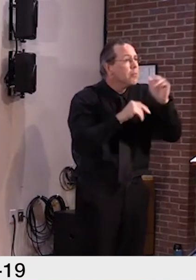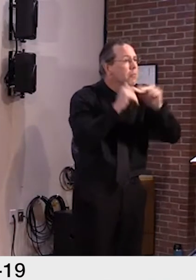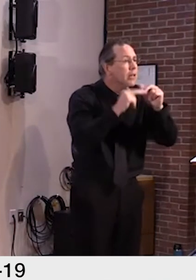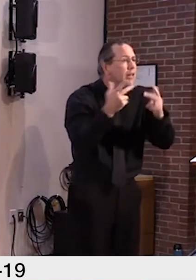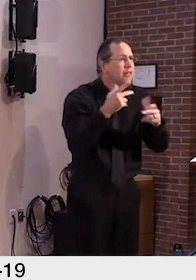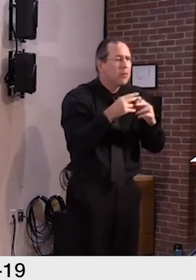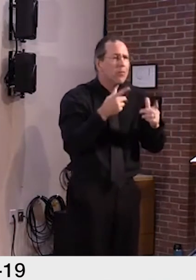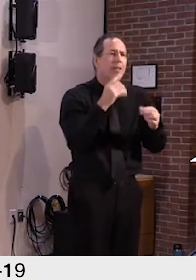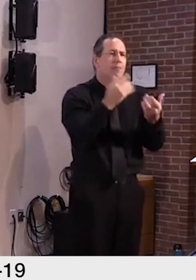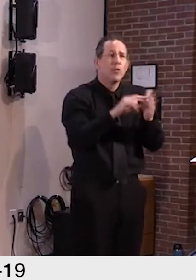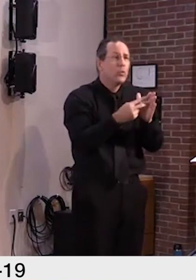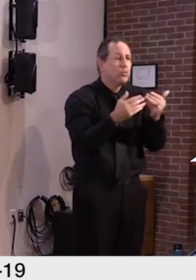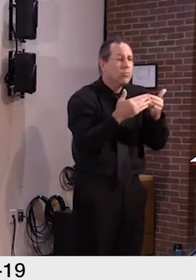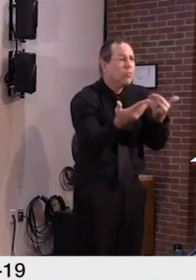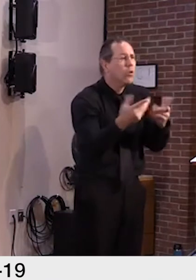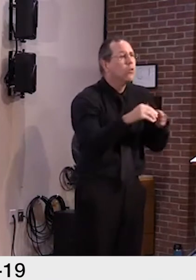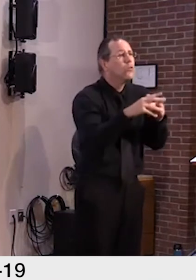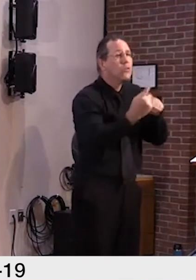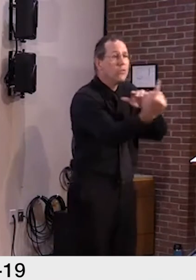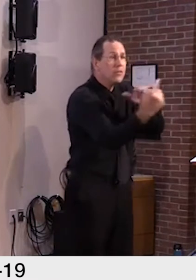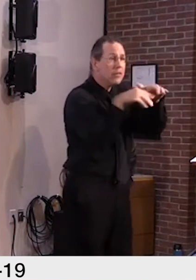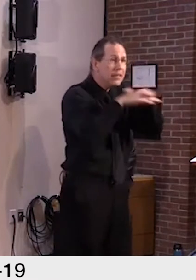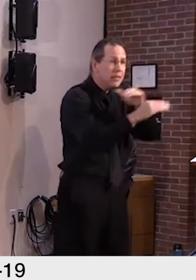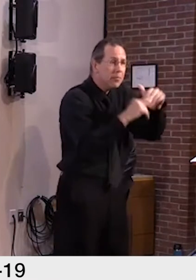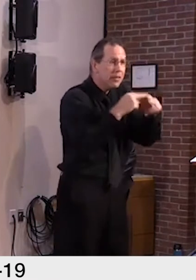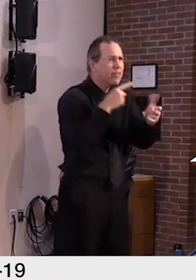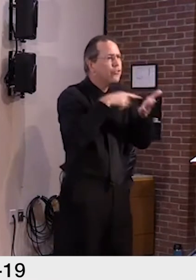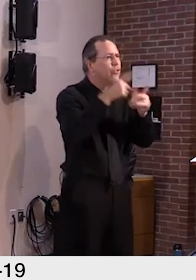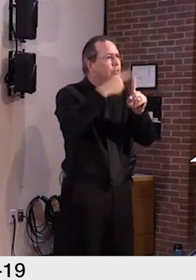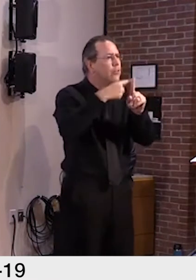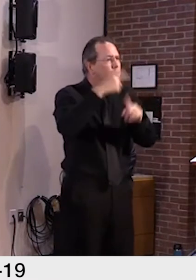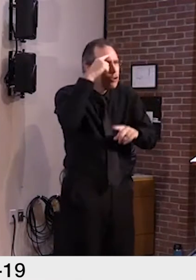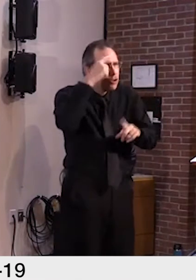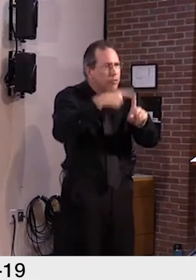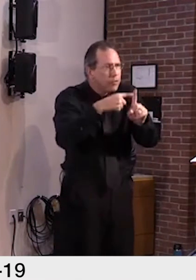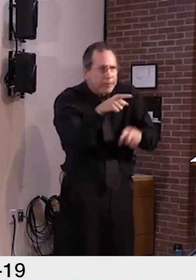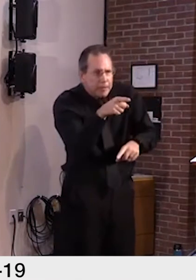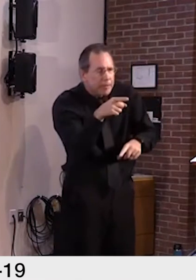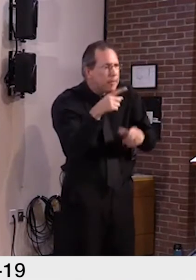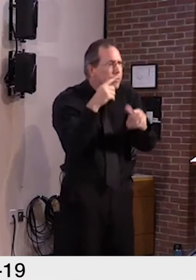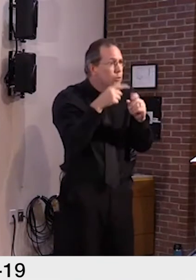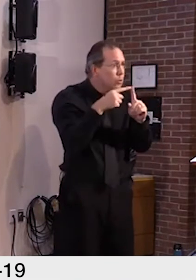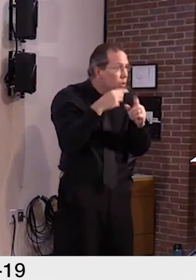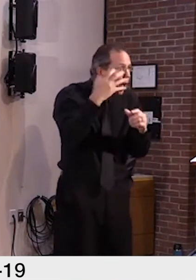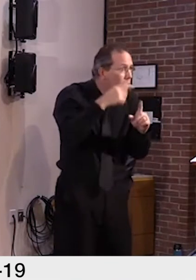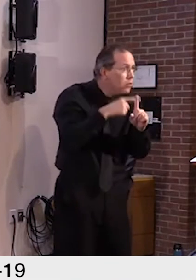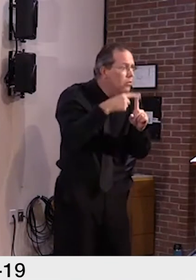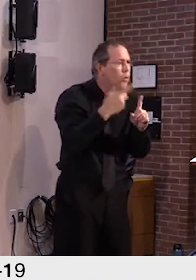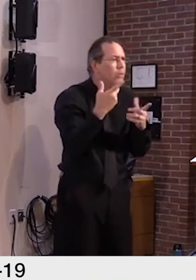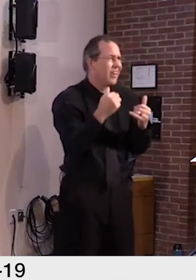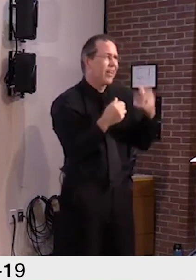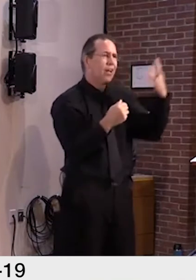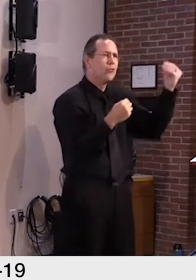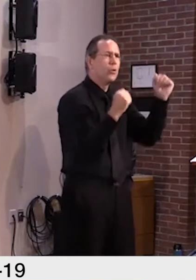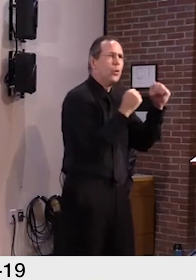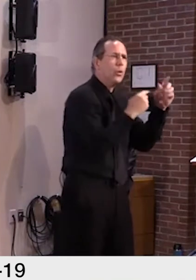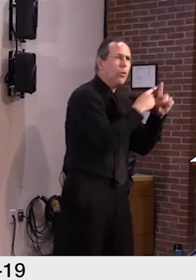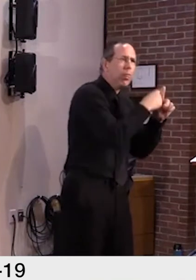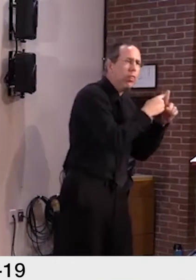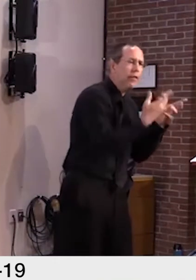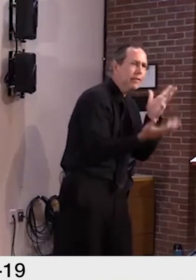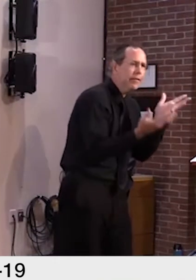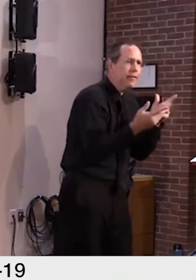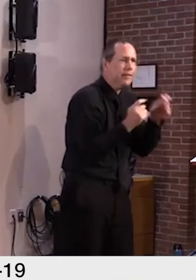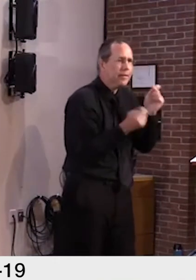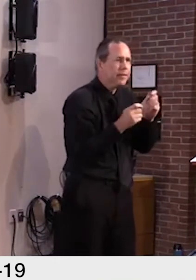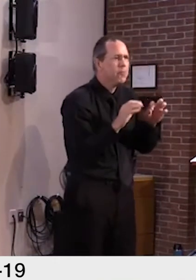temperature checks for students and staff. The temperature checks are required as part of our daily health check process. I expect the